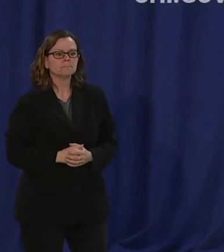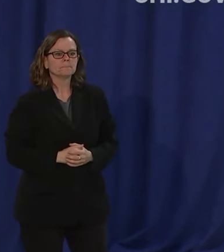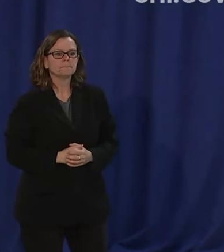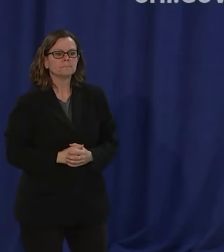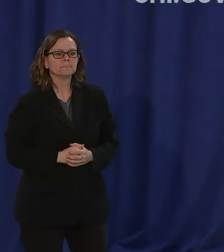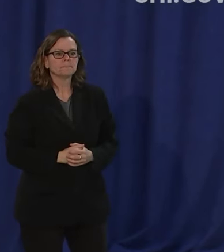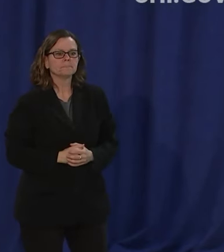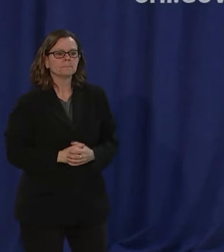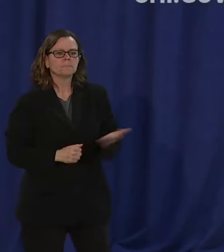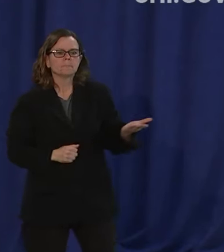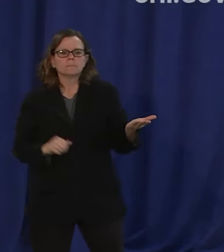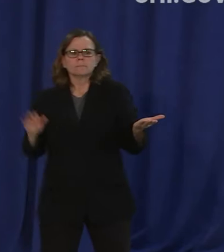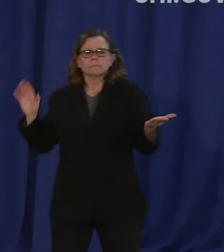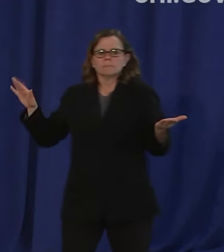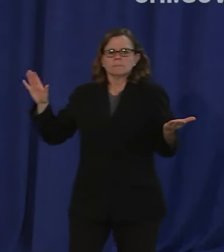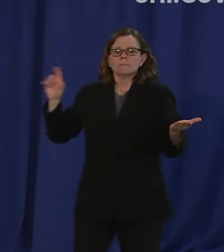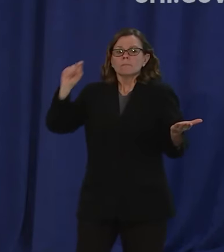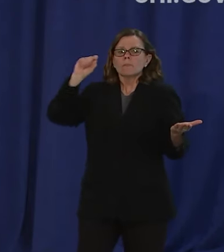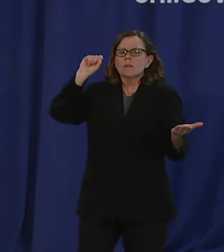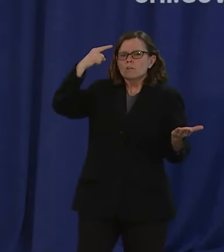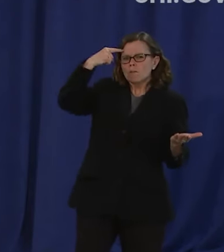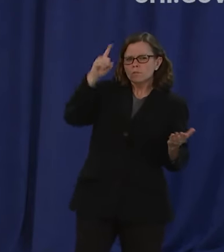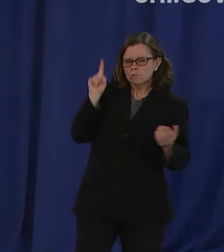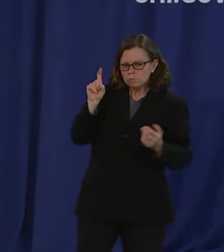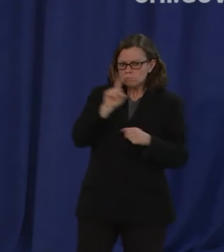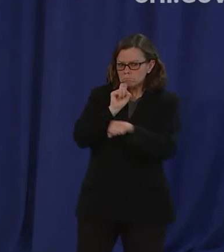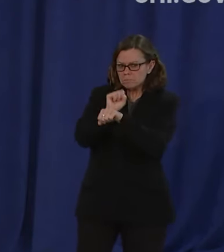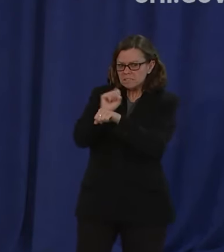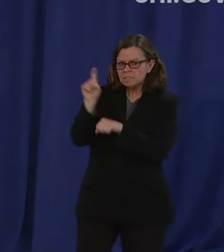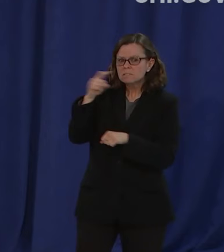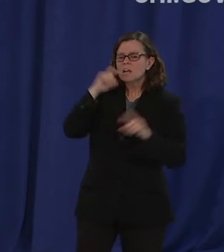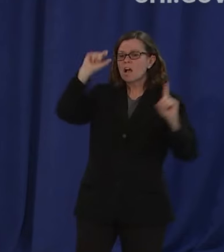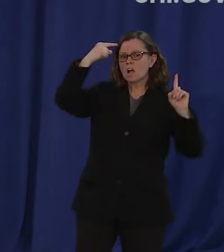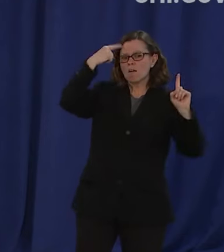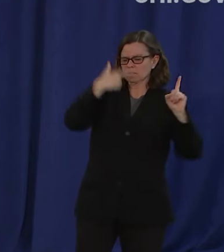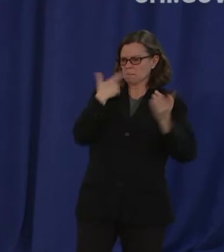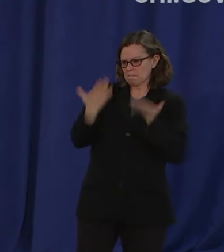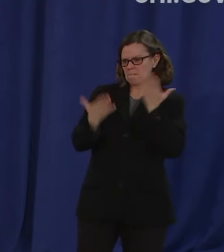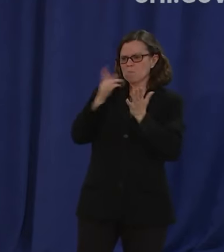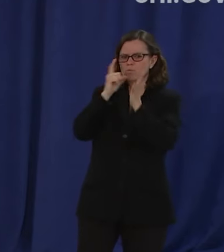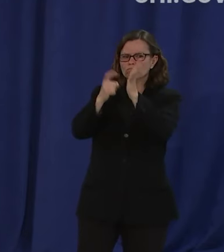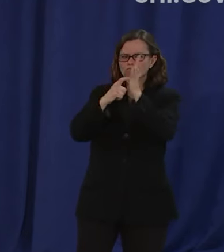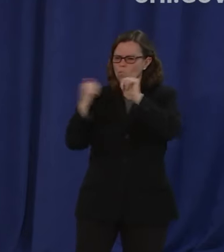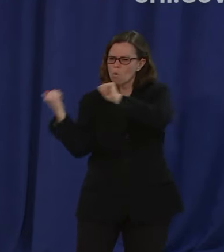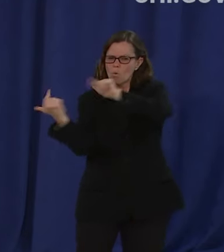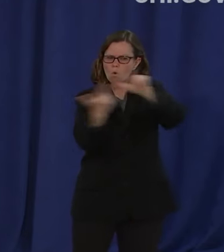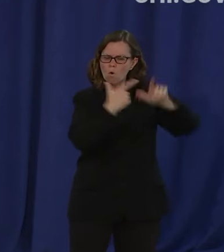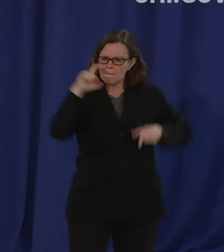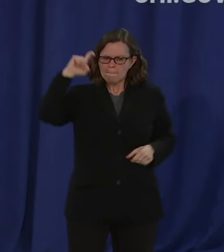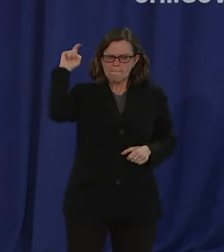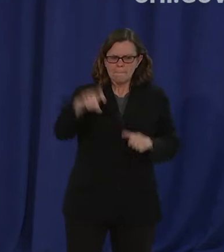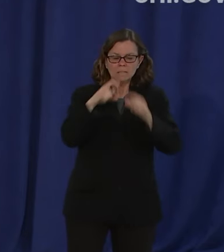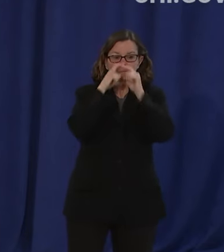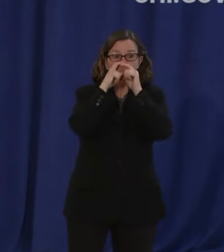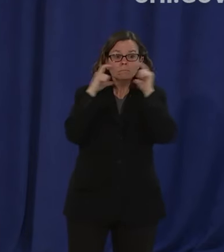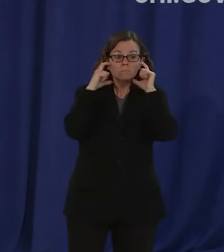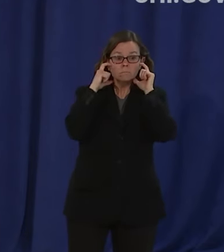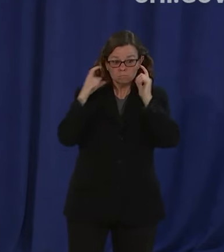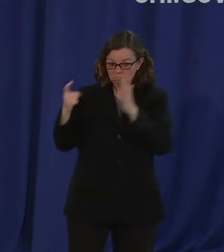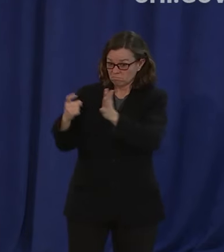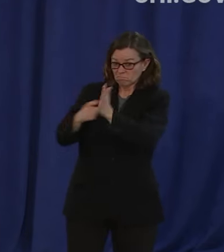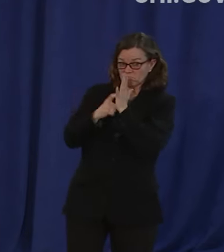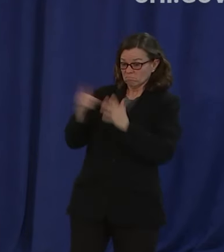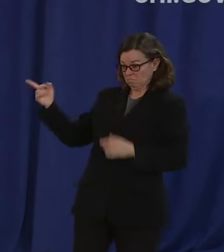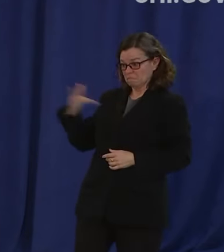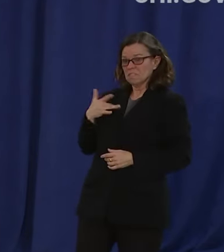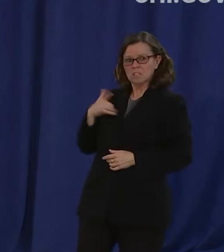a mouth covering requirement but it hasn't happened yet are you considering doing that requirement yourself or any other measures for the city